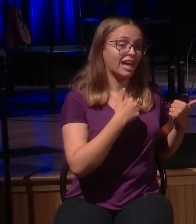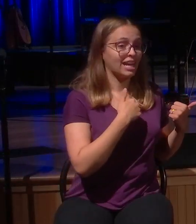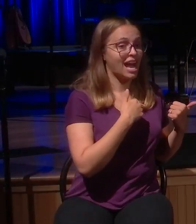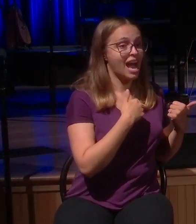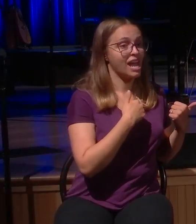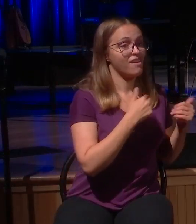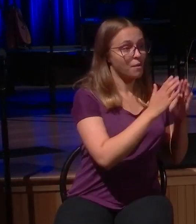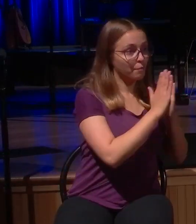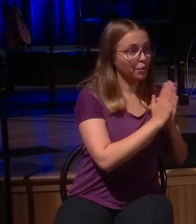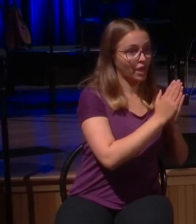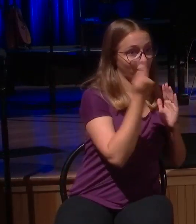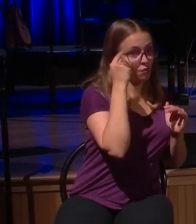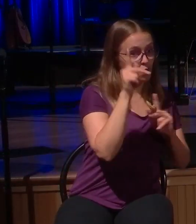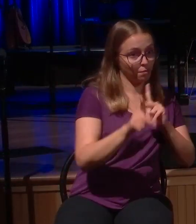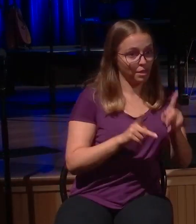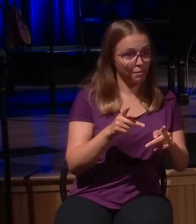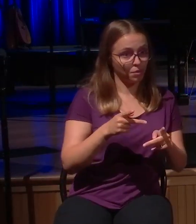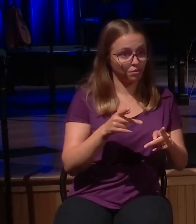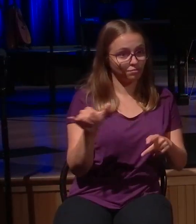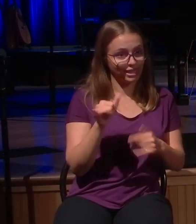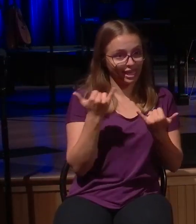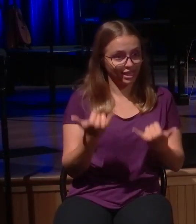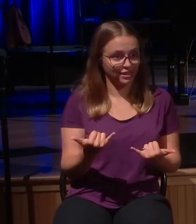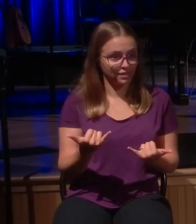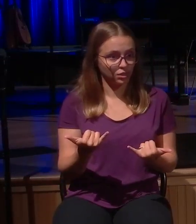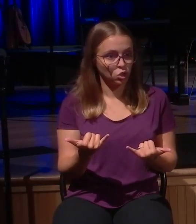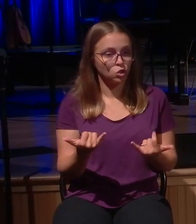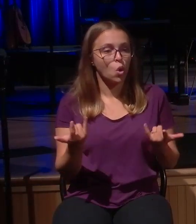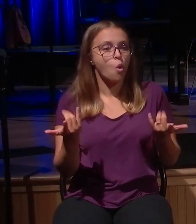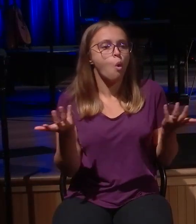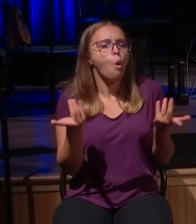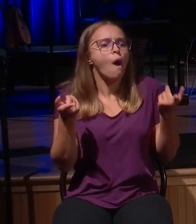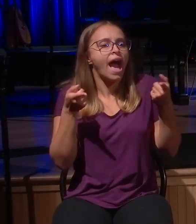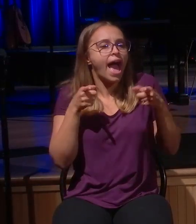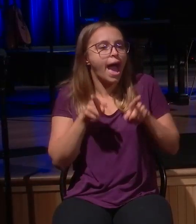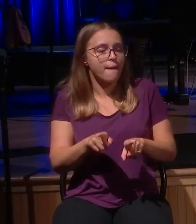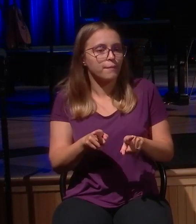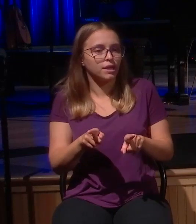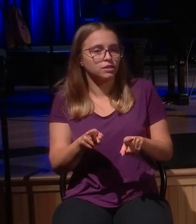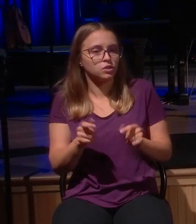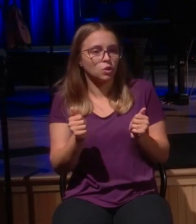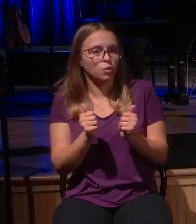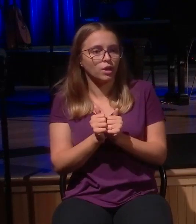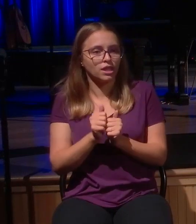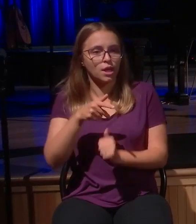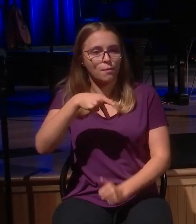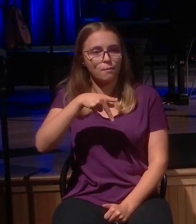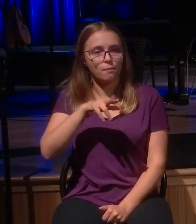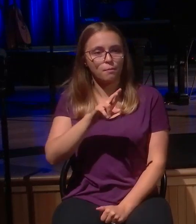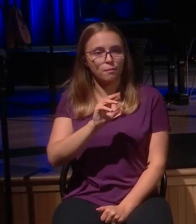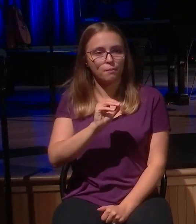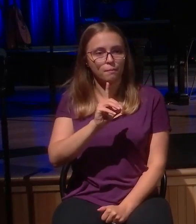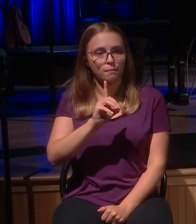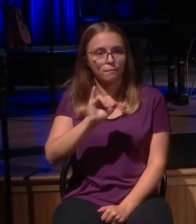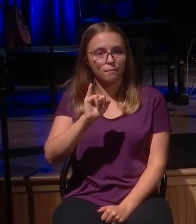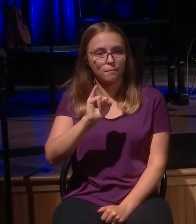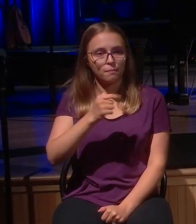Here is the predictable pattern of a prodigal. We're going to spend several minutes here. It all begins with